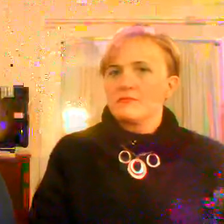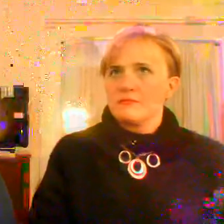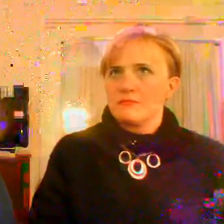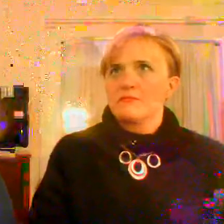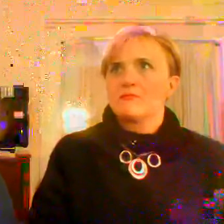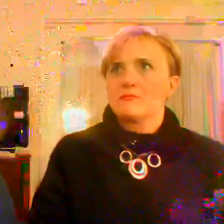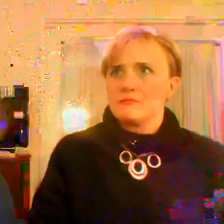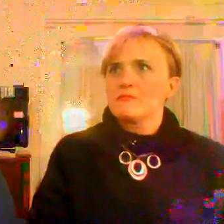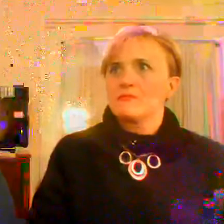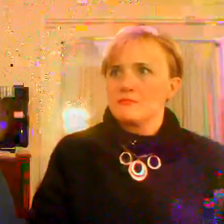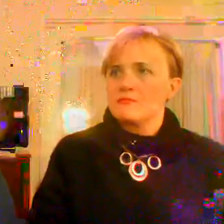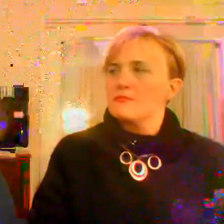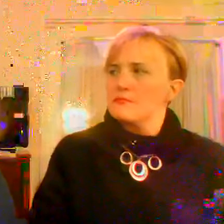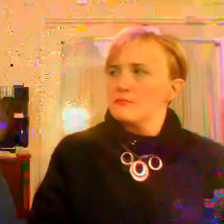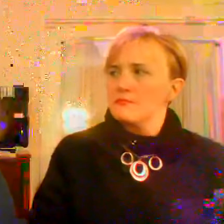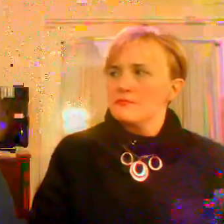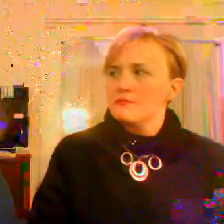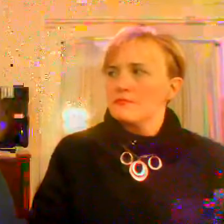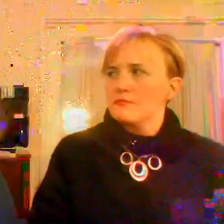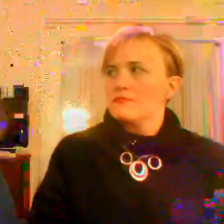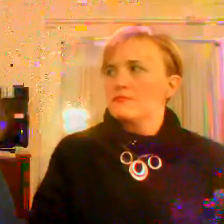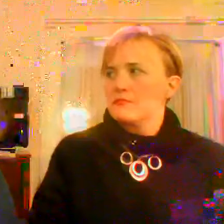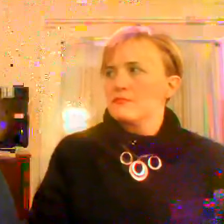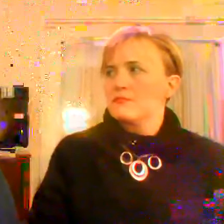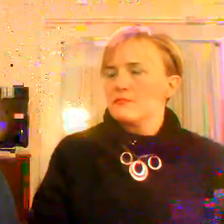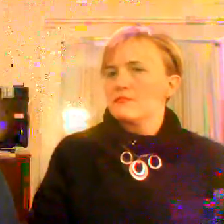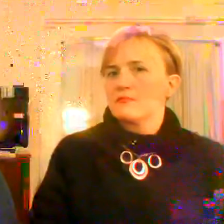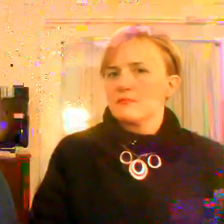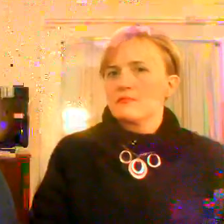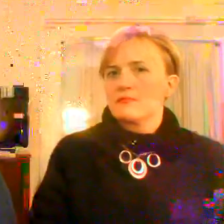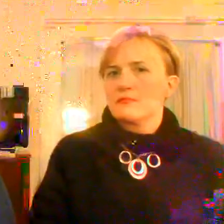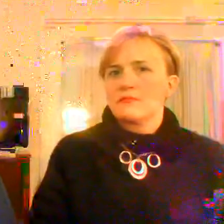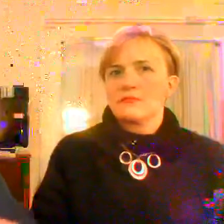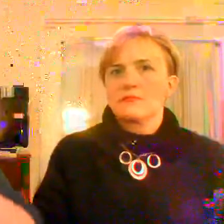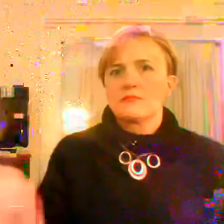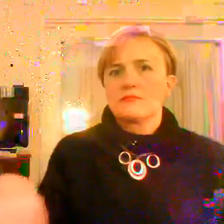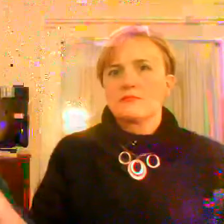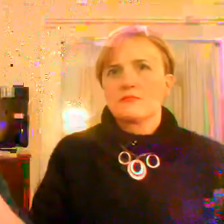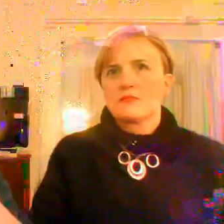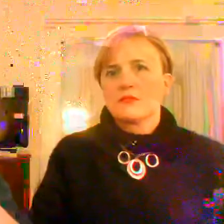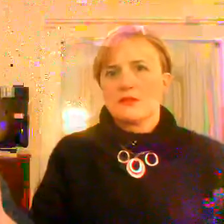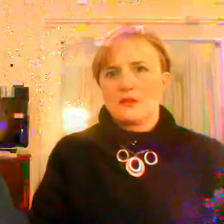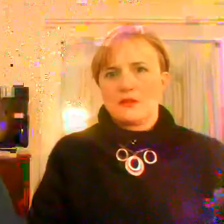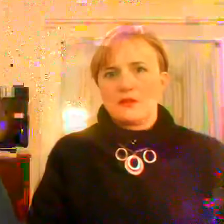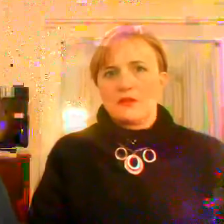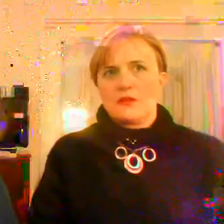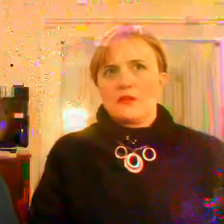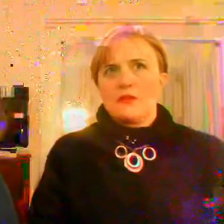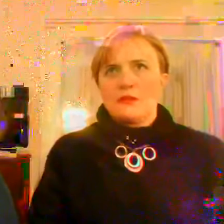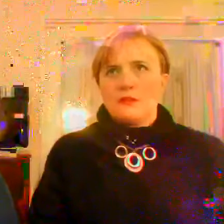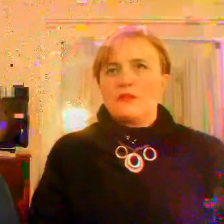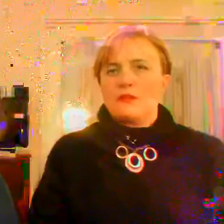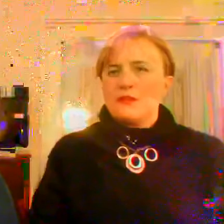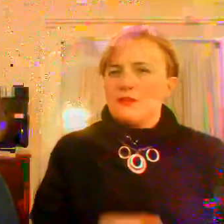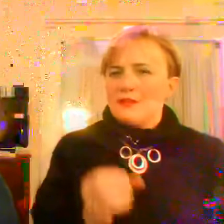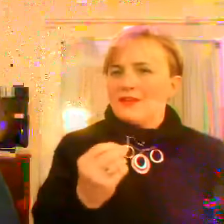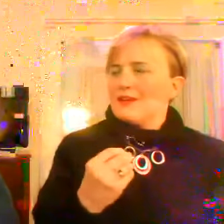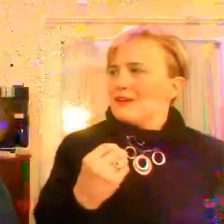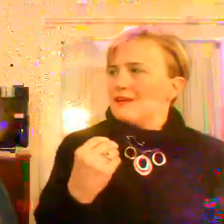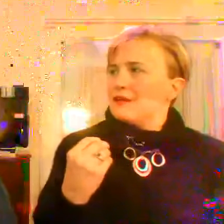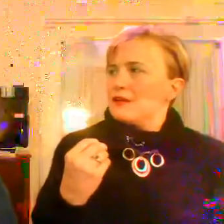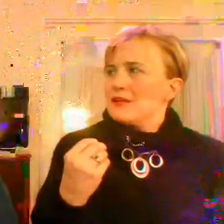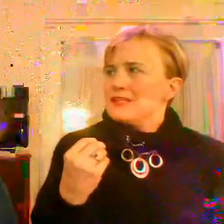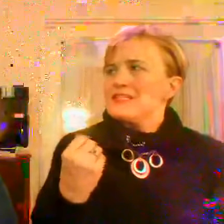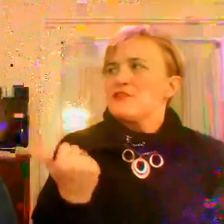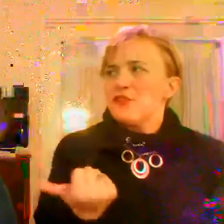for business and how they can use it. But it's also the fact that you've got other people giving you that information that have